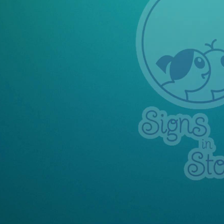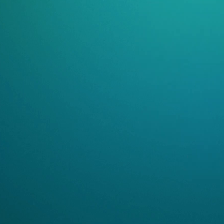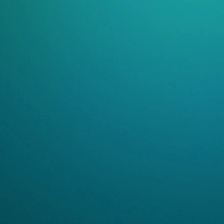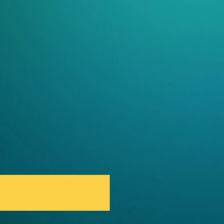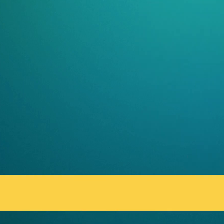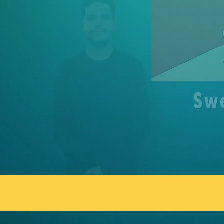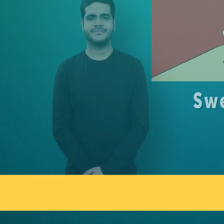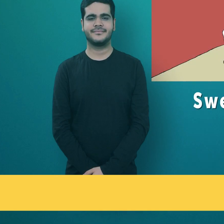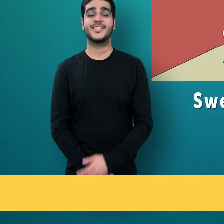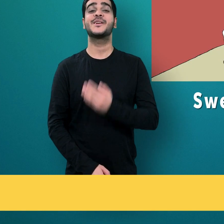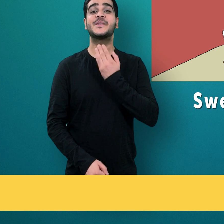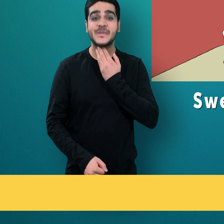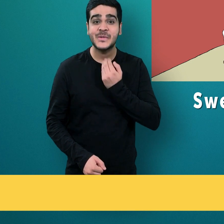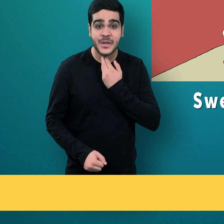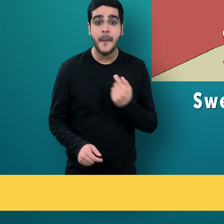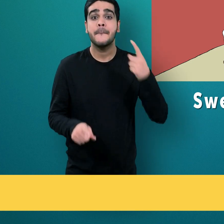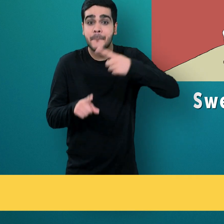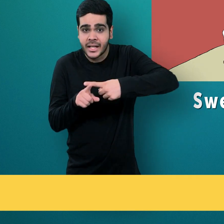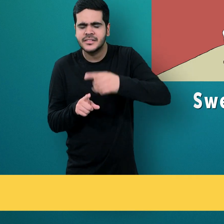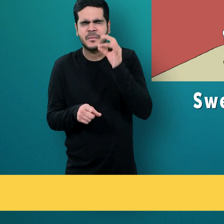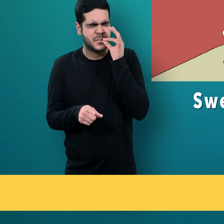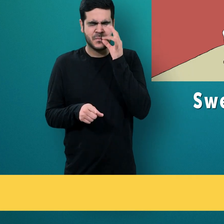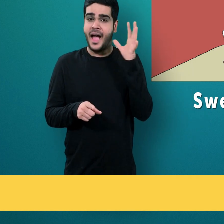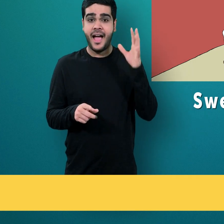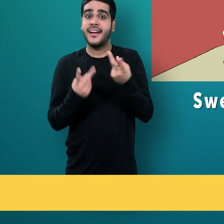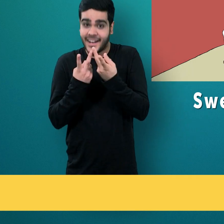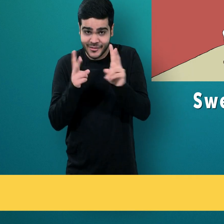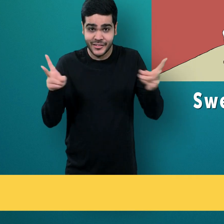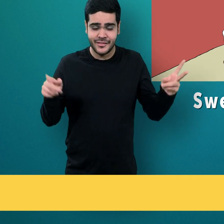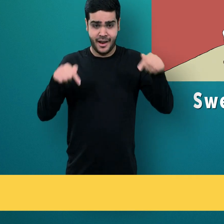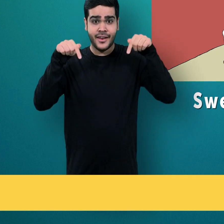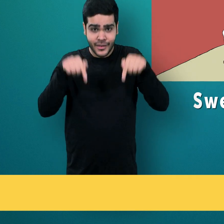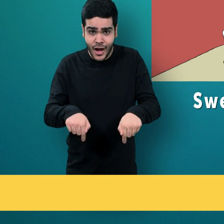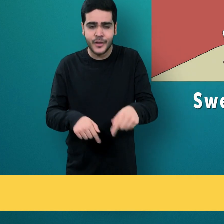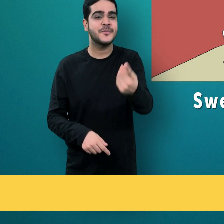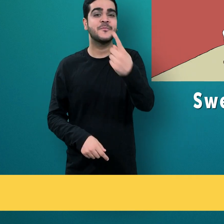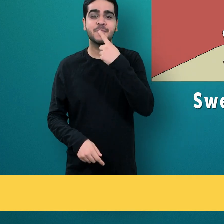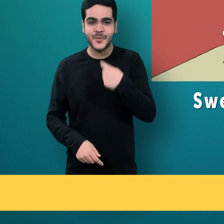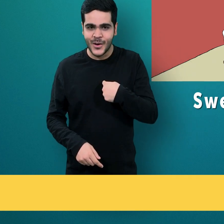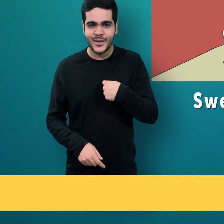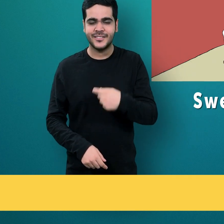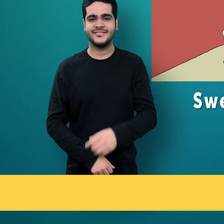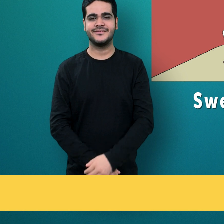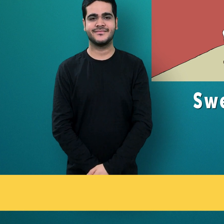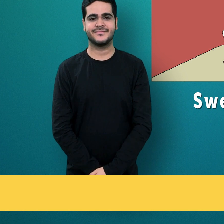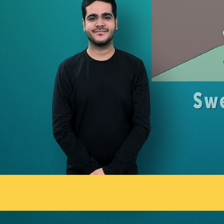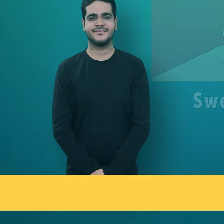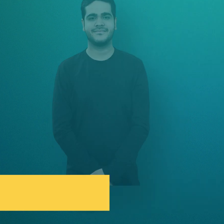Level 1 Sweet and Sour Tell Me Now Series Author Madhav Chawan Illustrator Rituja Ghatay